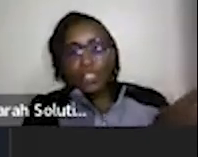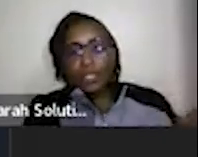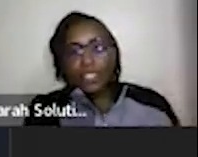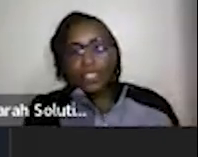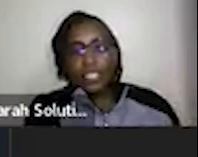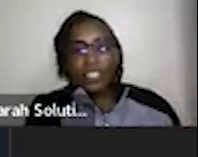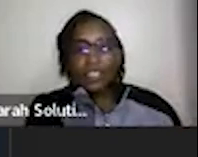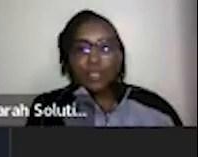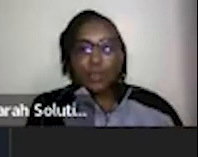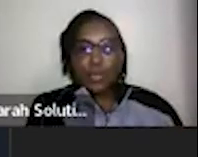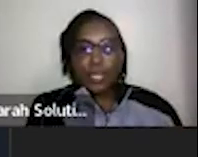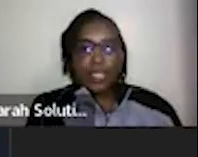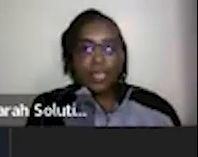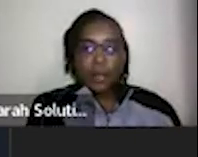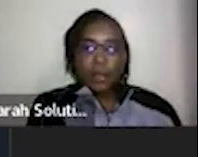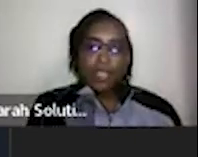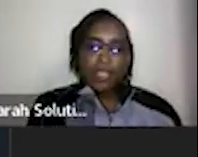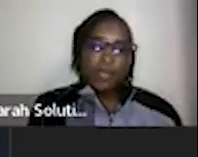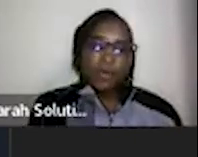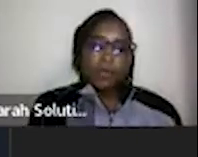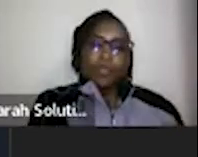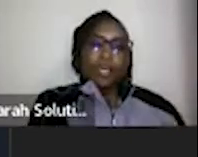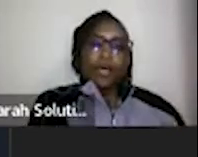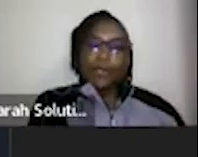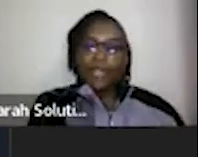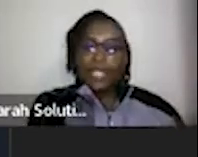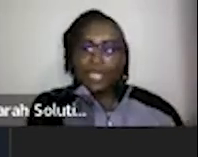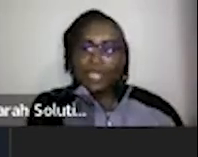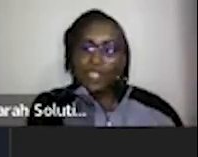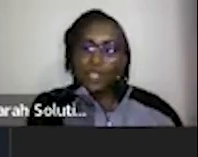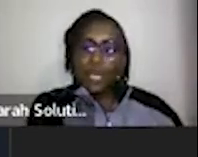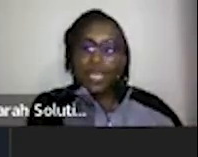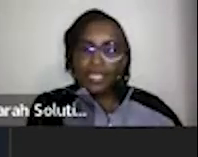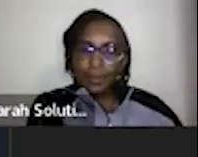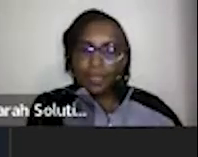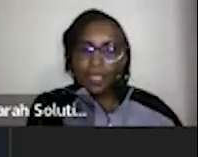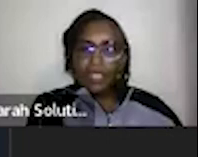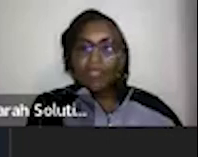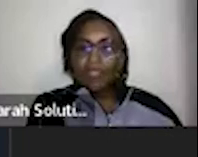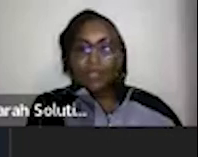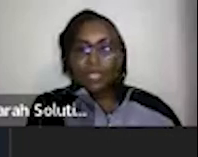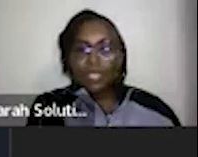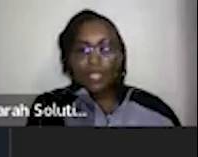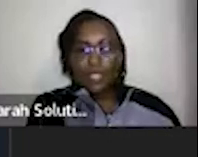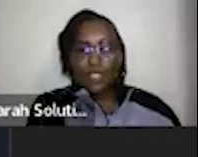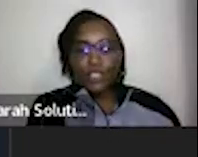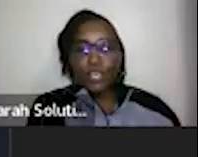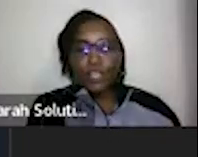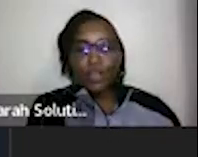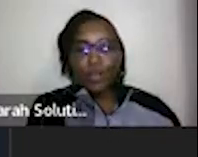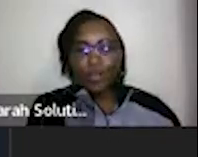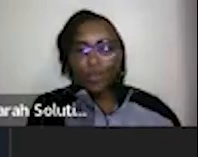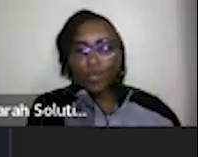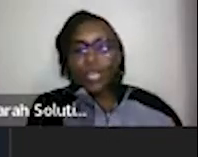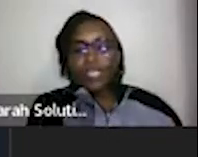solutions panessa training institute weekly in couple amintito uh profiles international elsa maya steadfast quality solutions